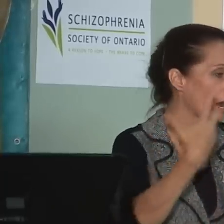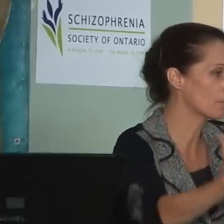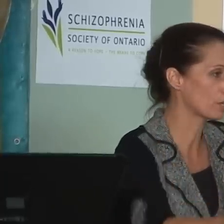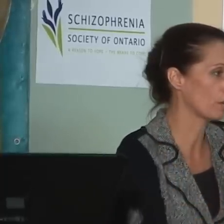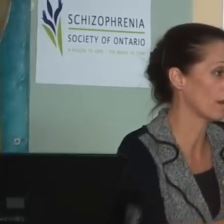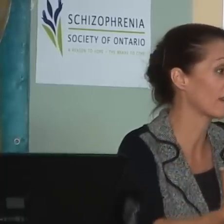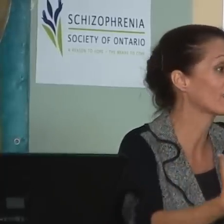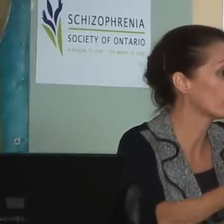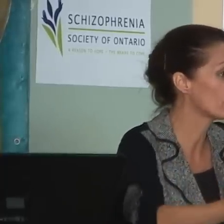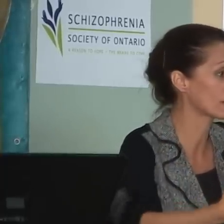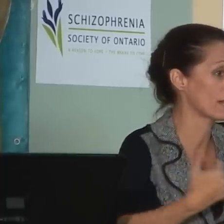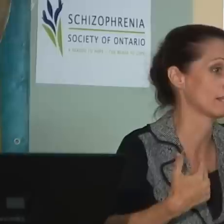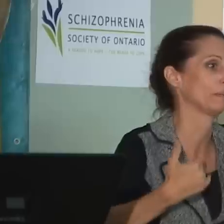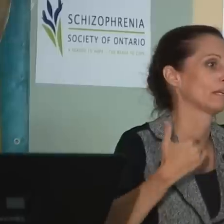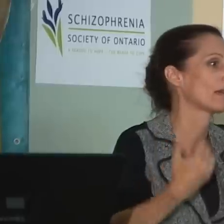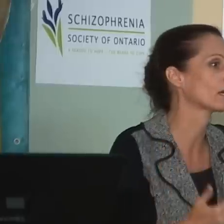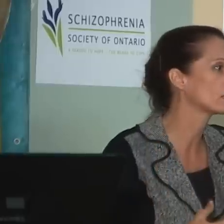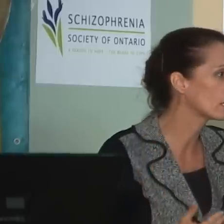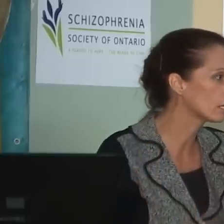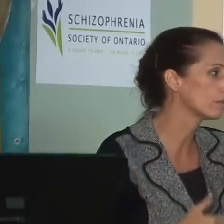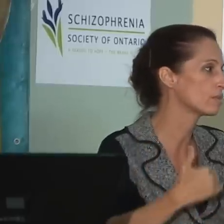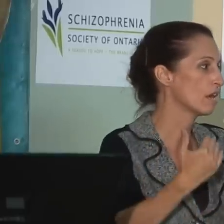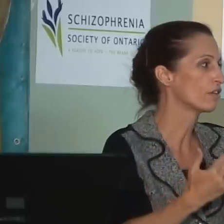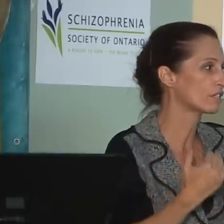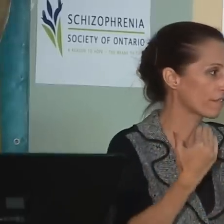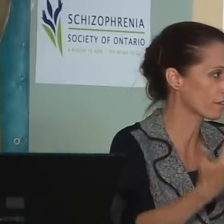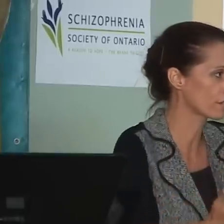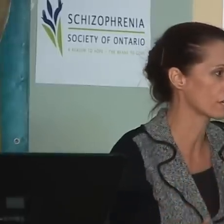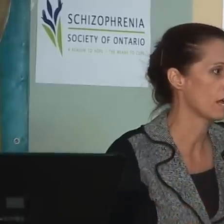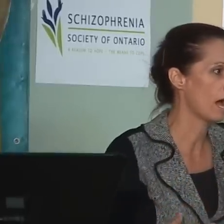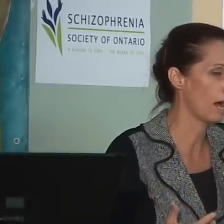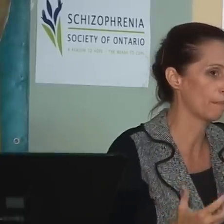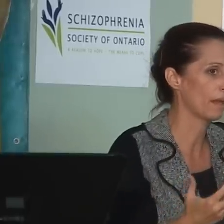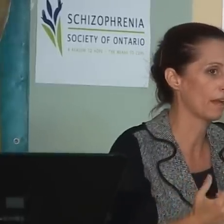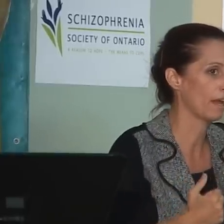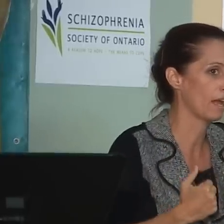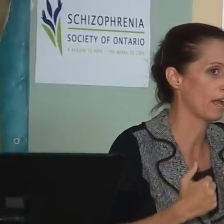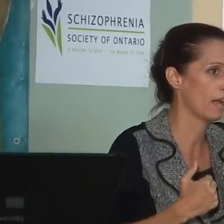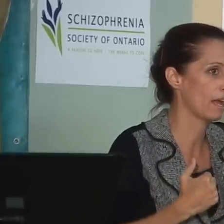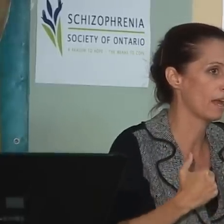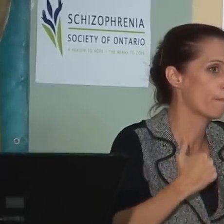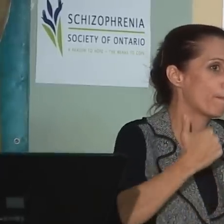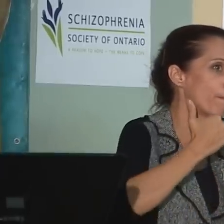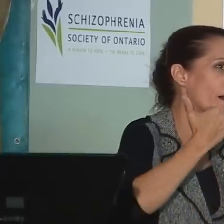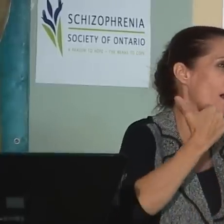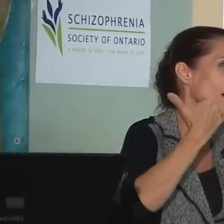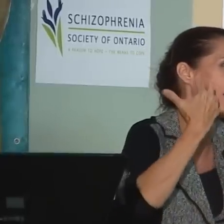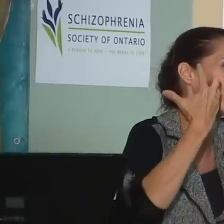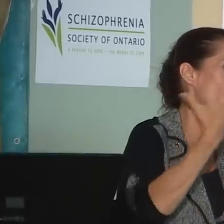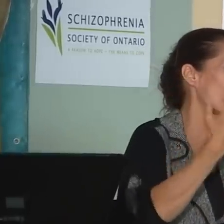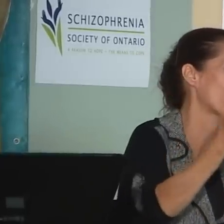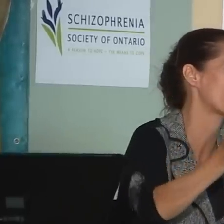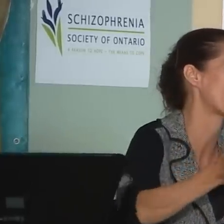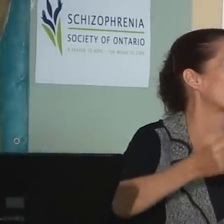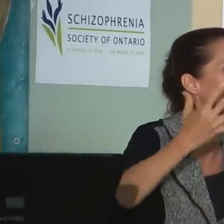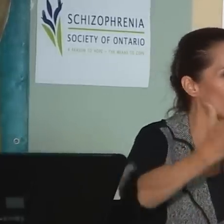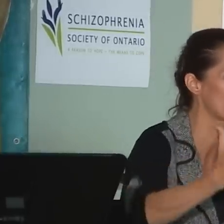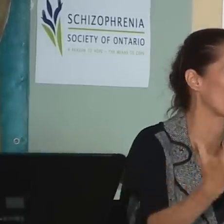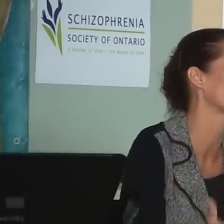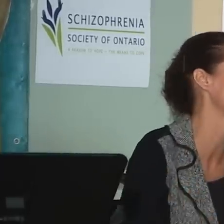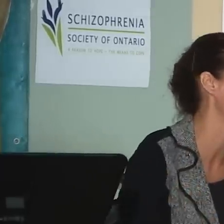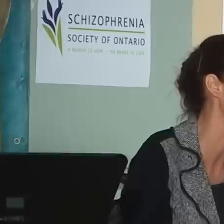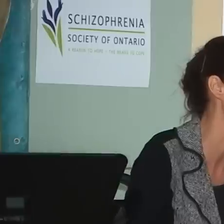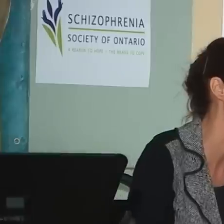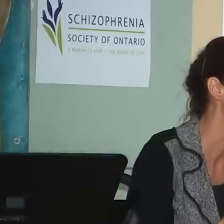that comes to, includes accessibility. That includes the diverse, um, uh, I hope you want to say